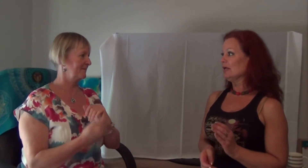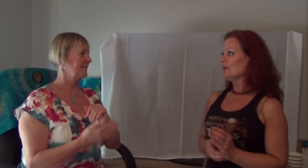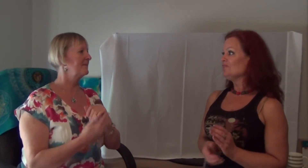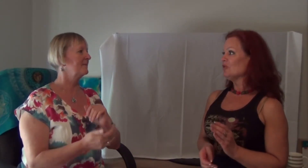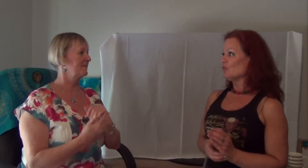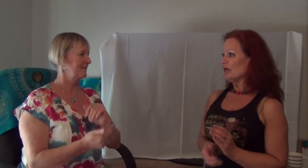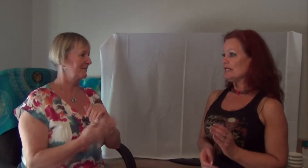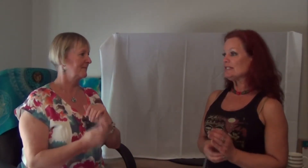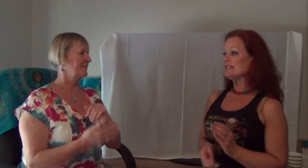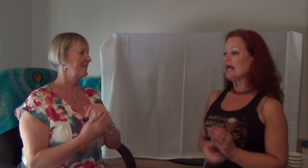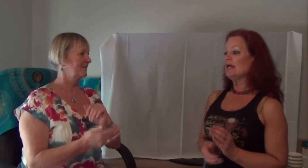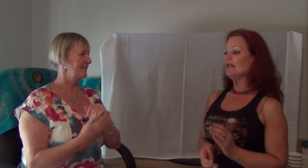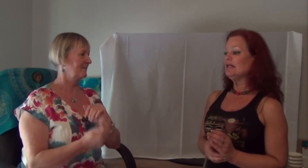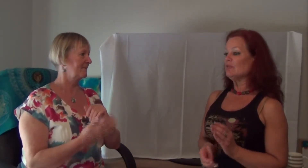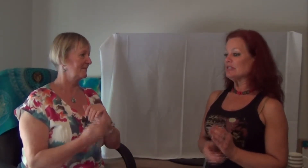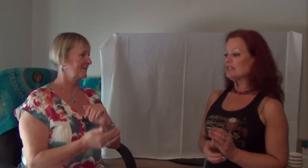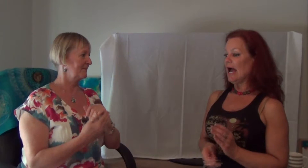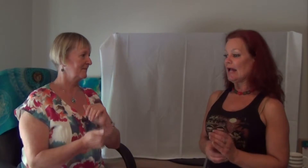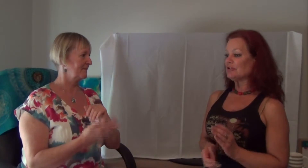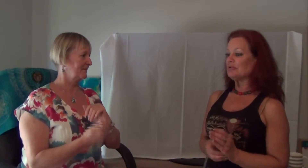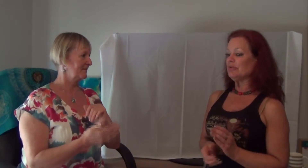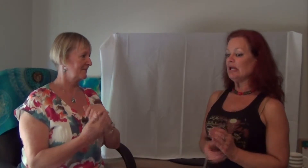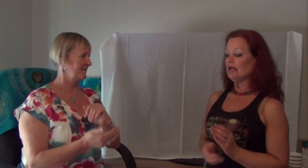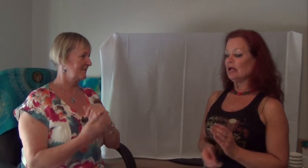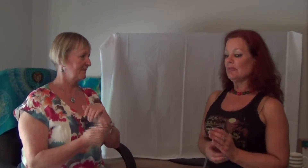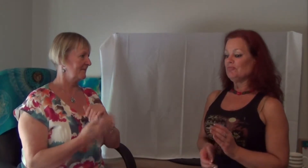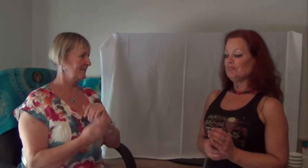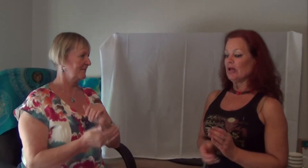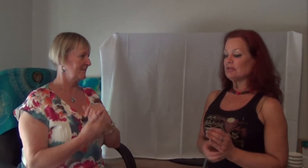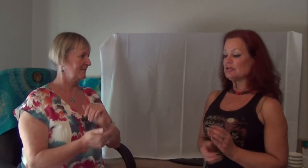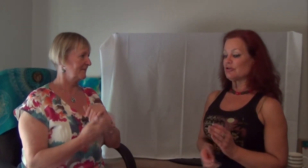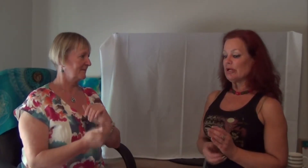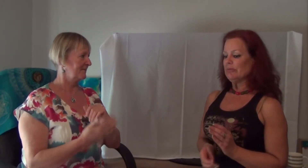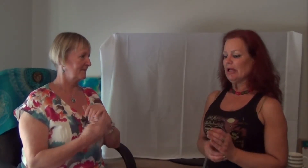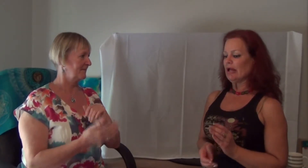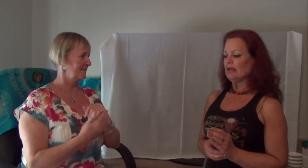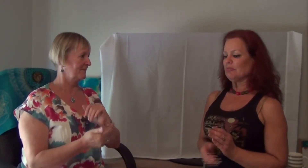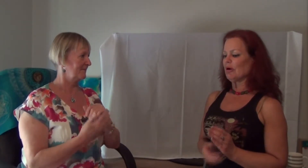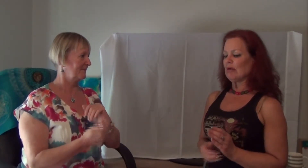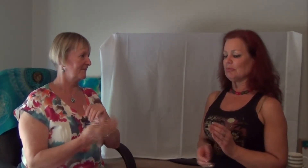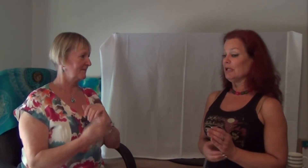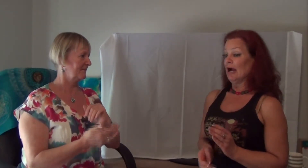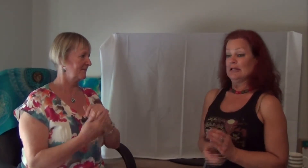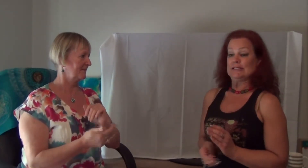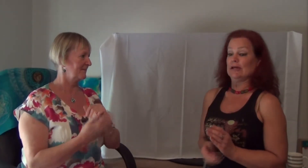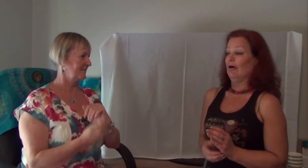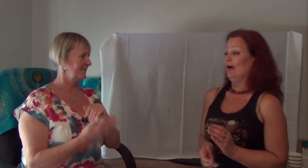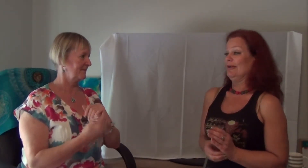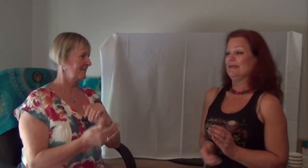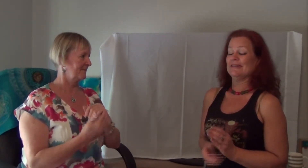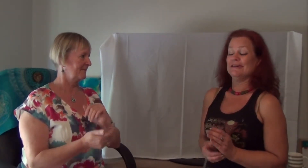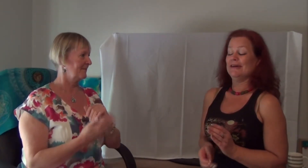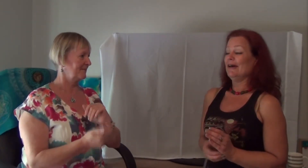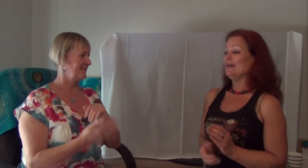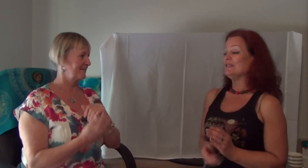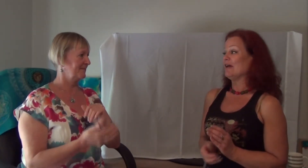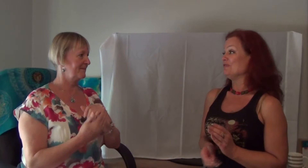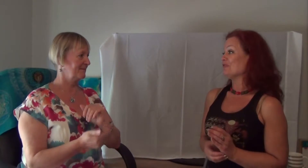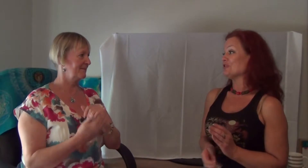wrists. And he was attached to me and screaming and probably I saw a dead fir